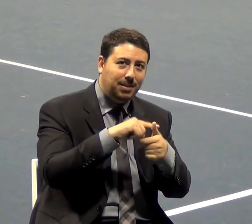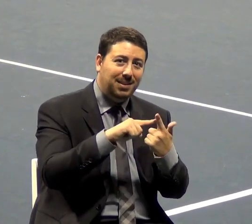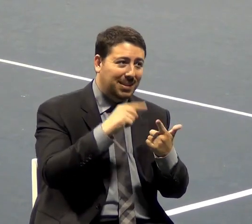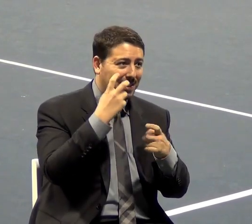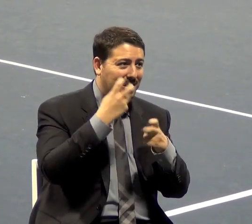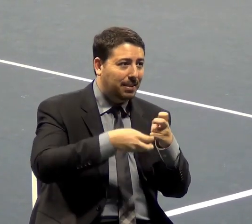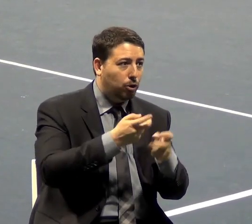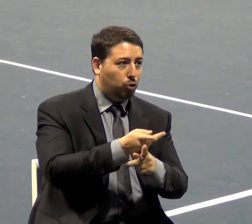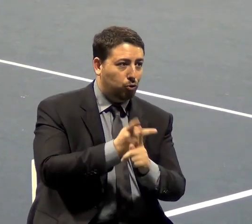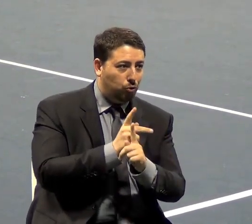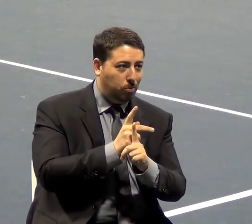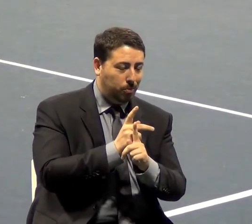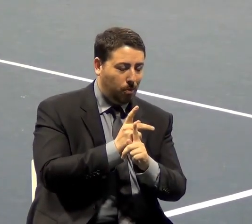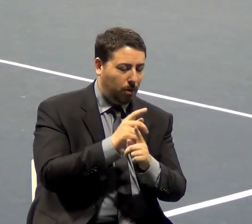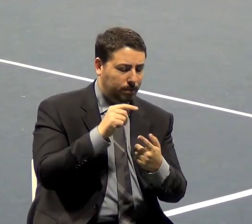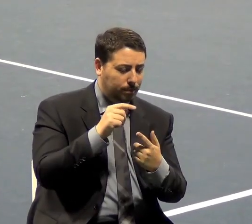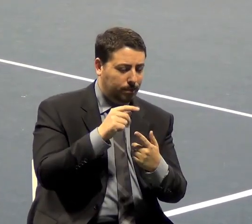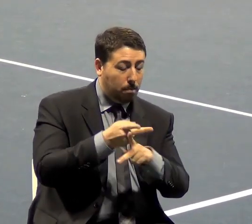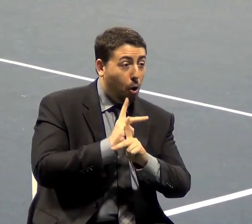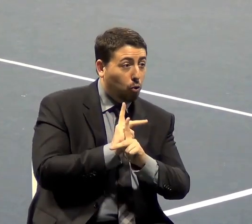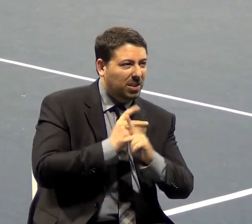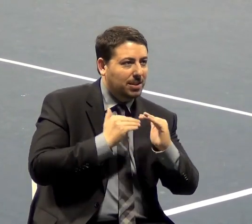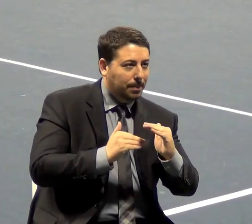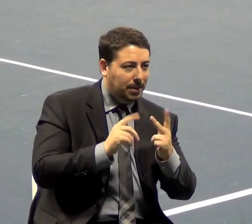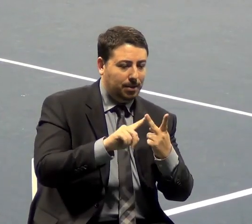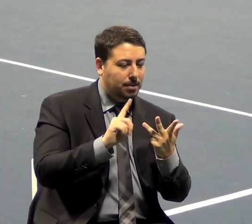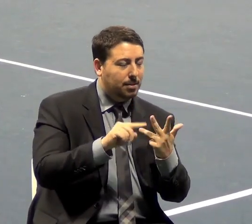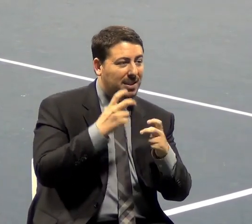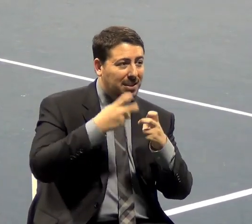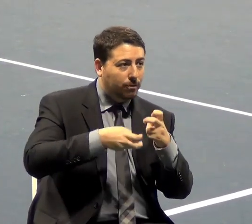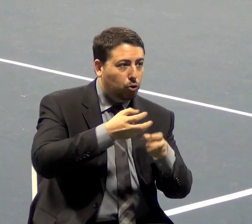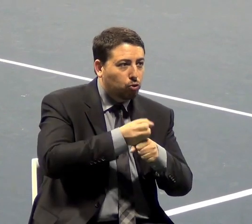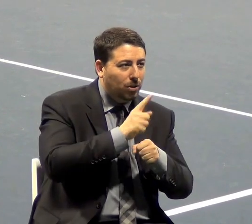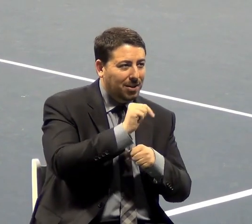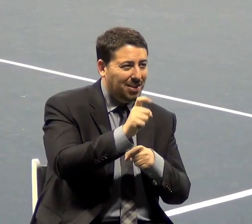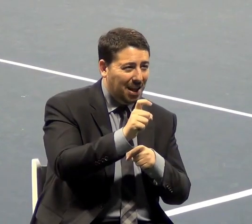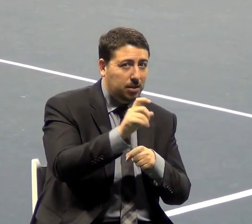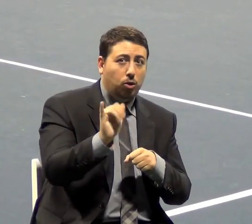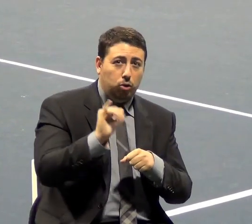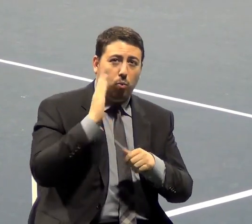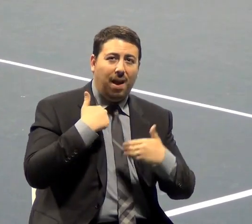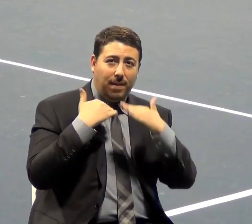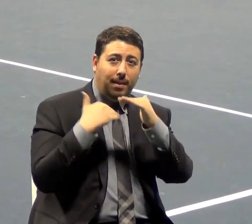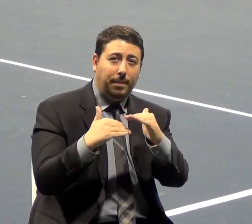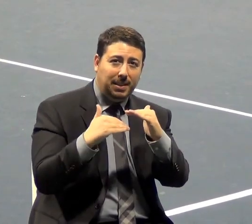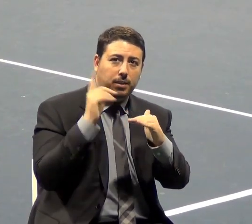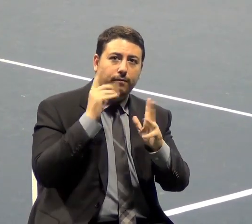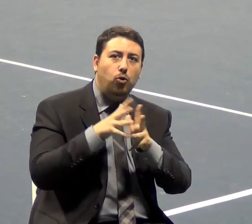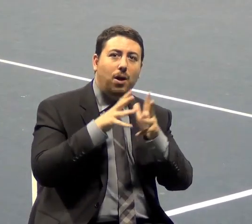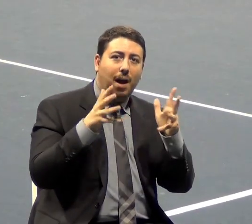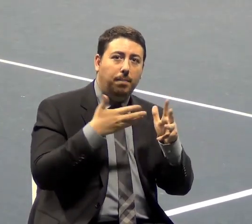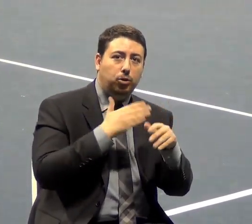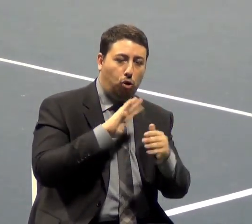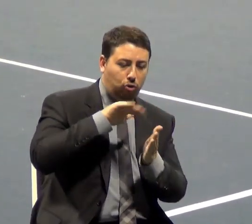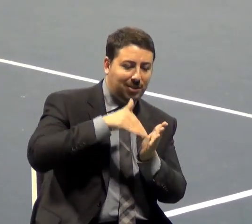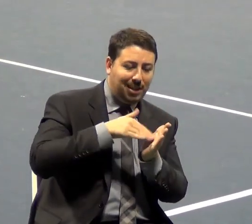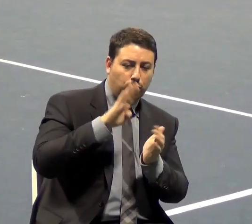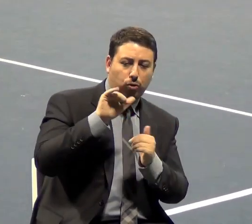power is limited. And also, there's going to be a limitation on how much our central bank can print